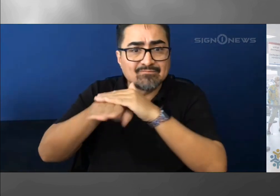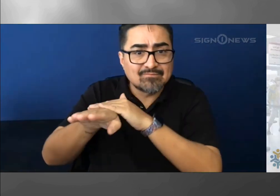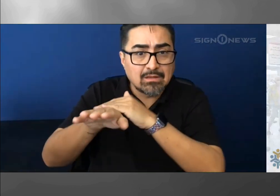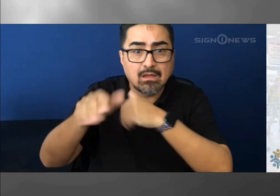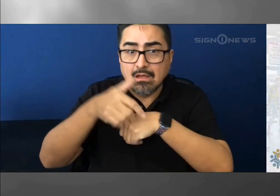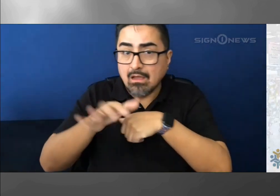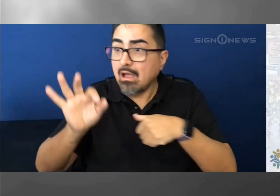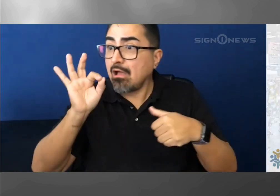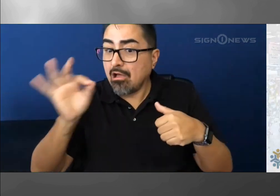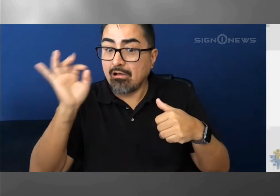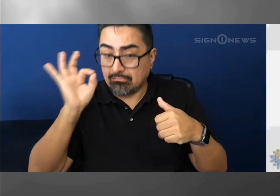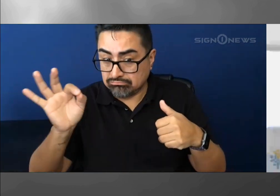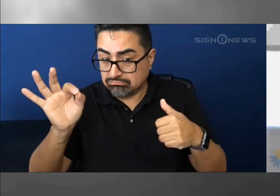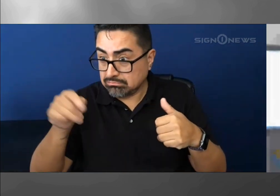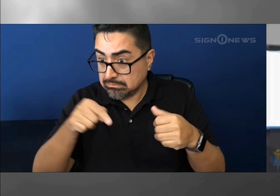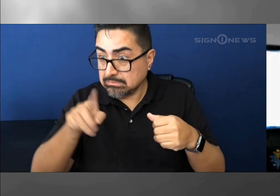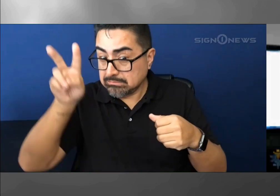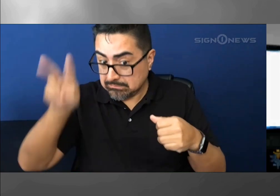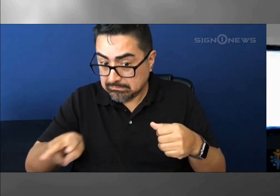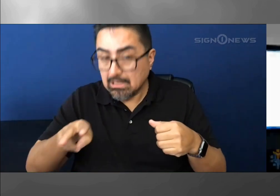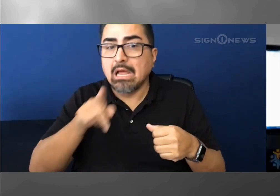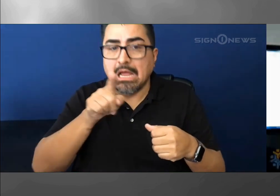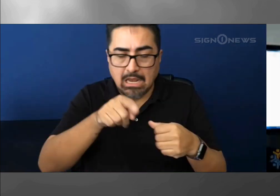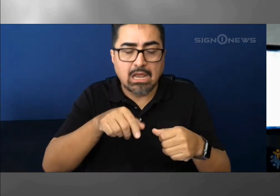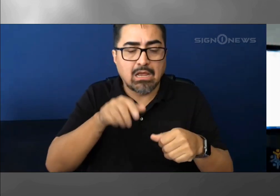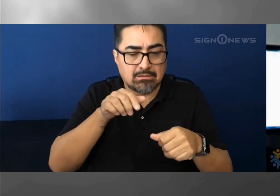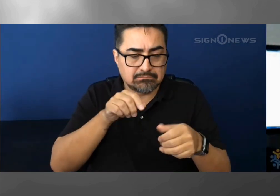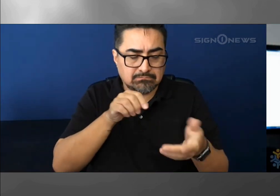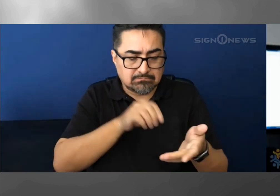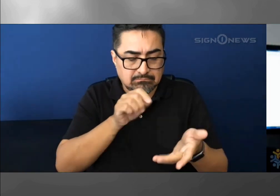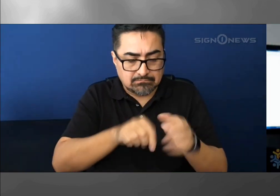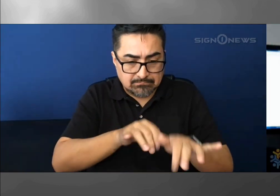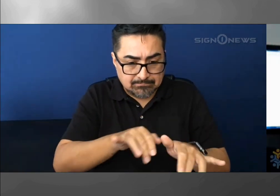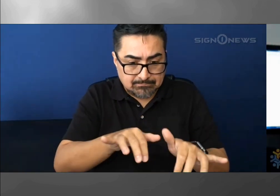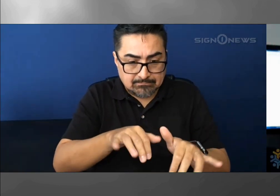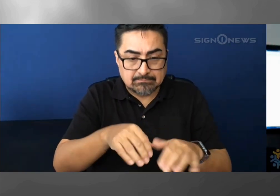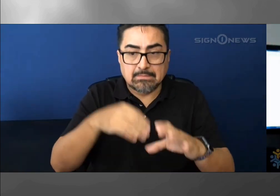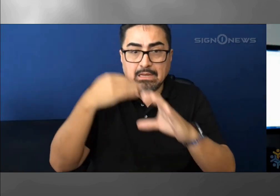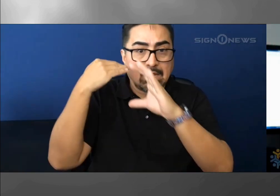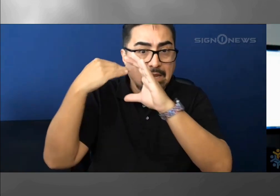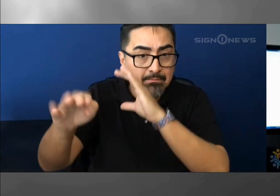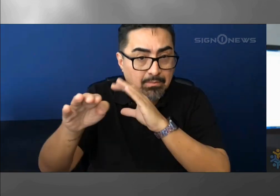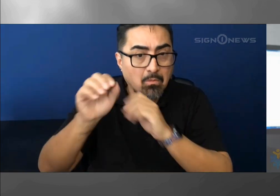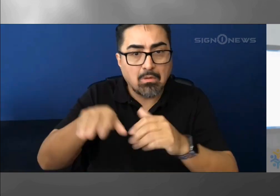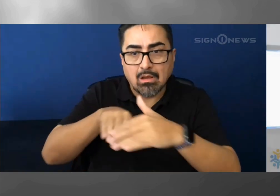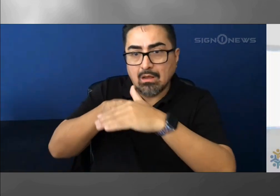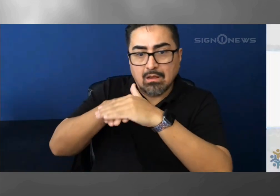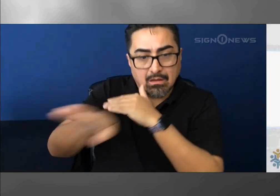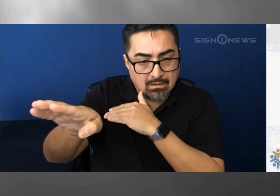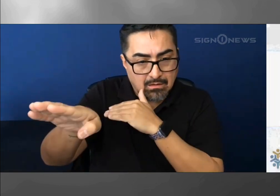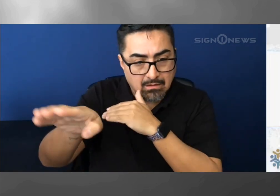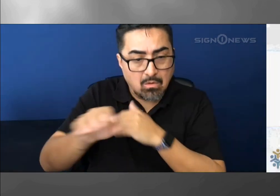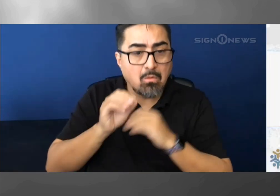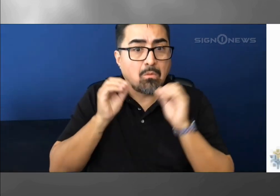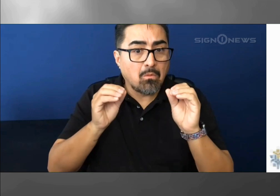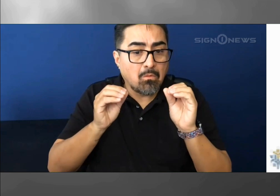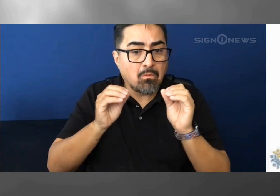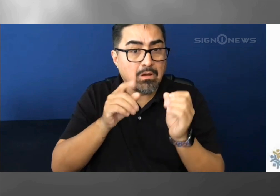by email, by fax, or deliver it in person. We don't suggest mailing it in since